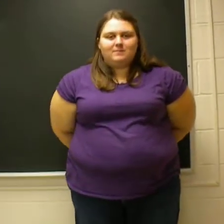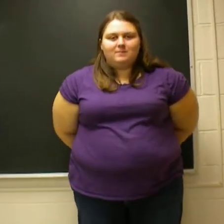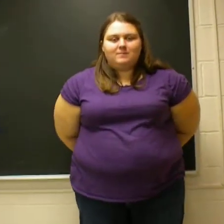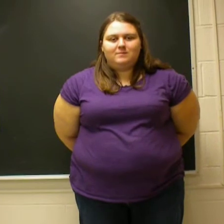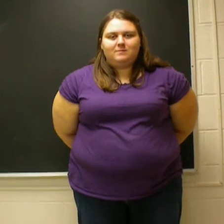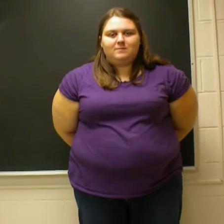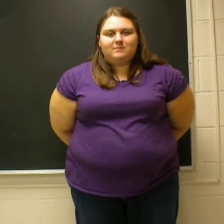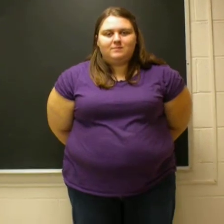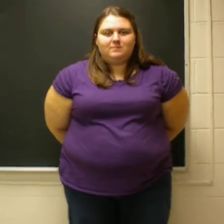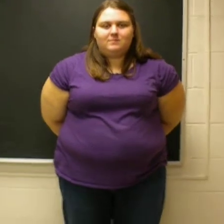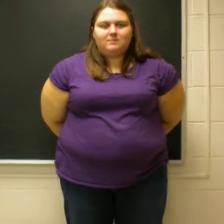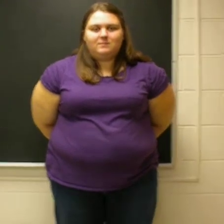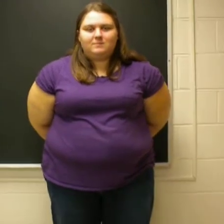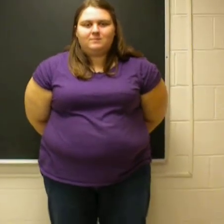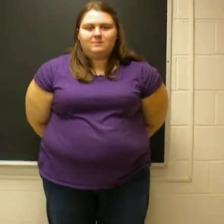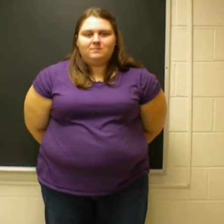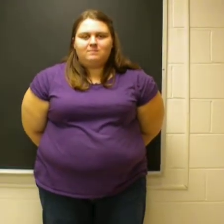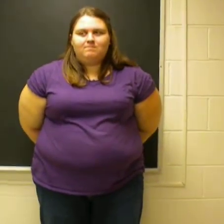Every now and then I like to go to the movies.